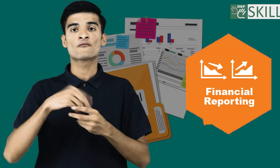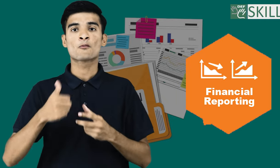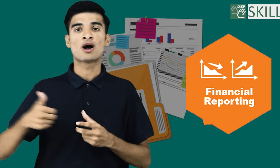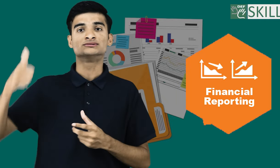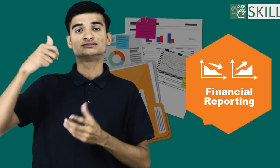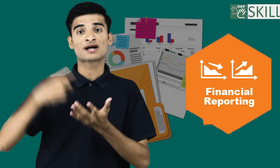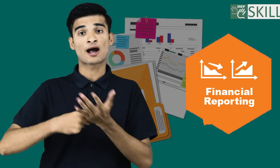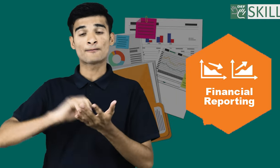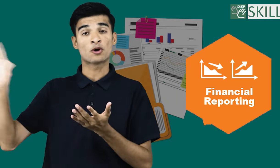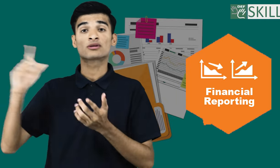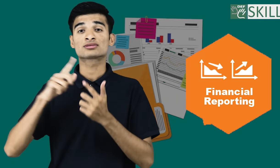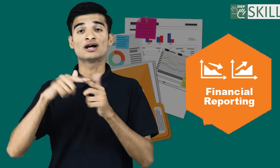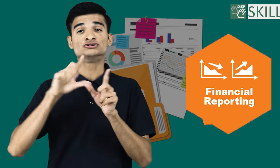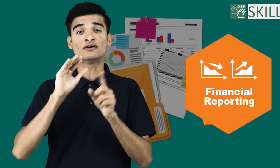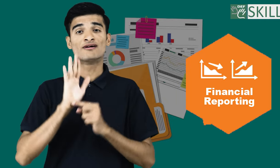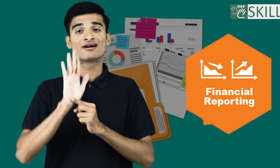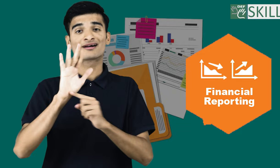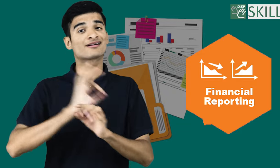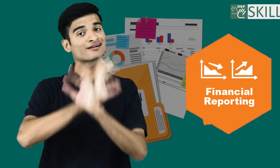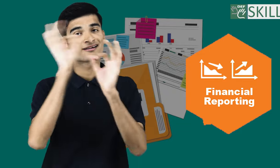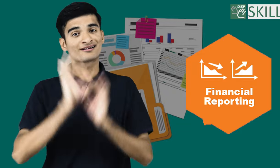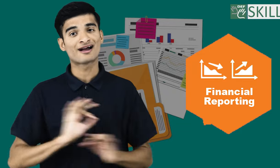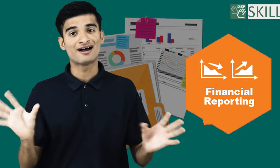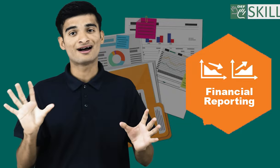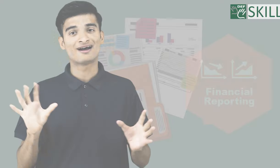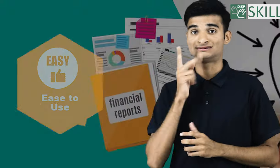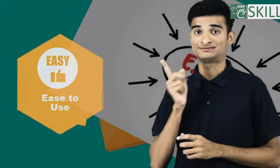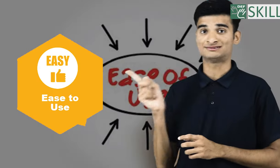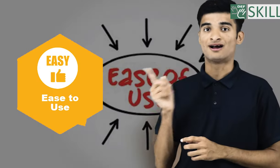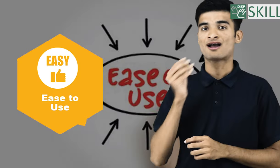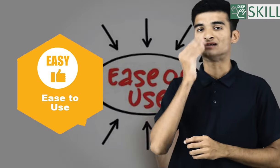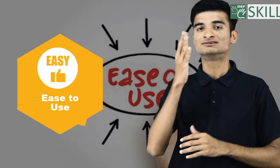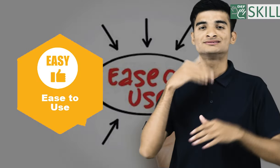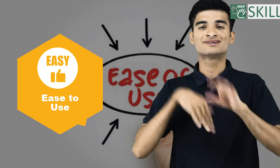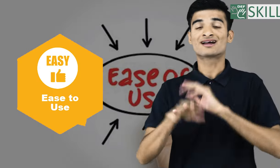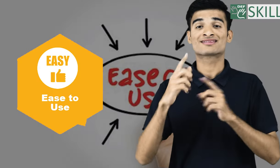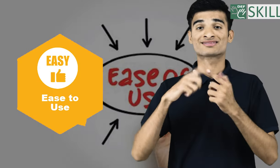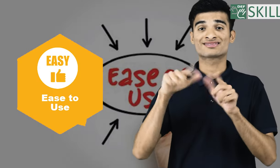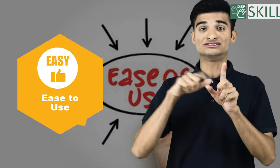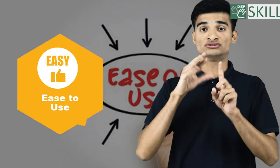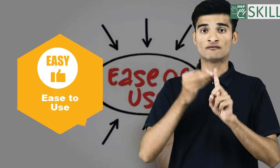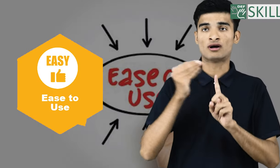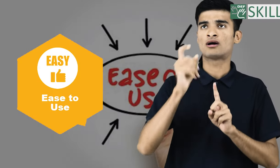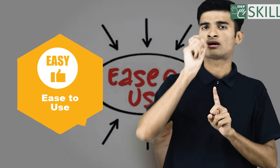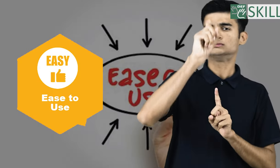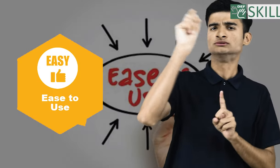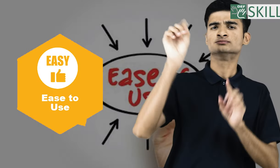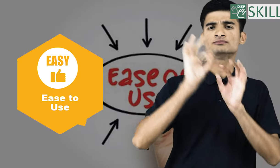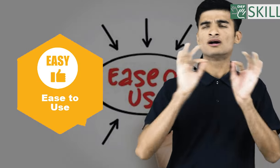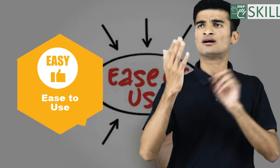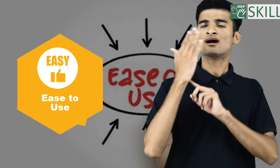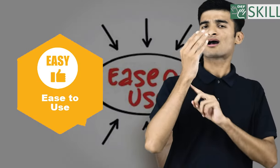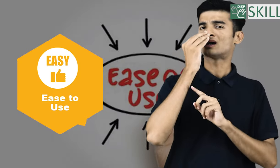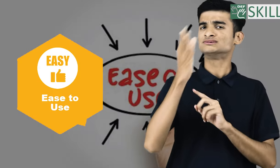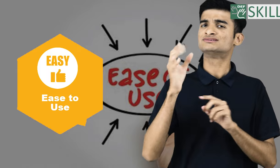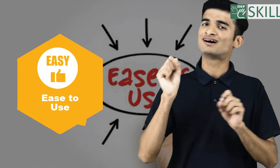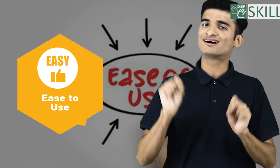balance sheets, profits and loss statements, cash flow statements, and much more helping business grow. ease of use. Tally is known for its user friendliness